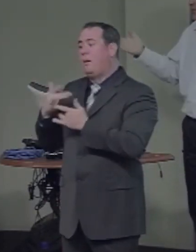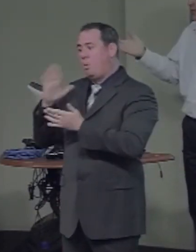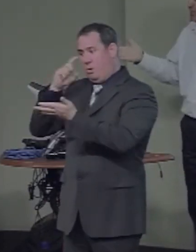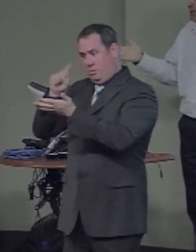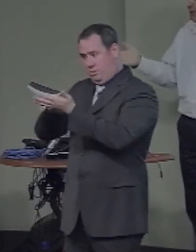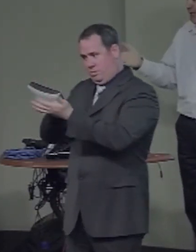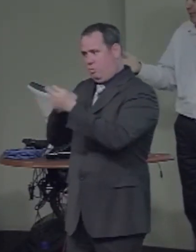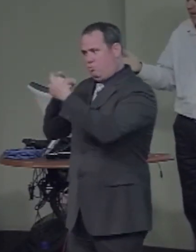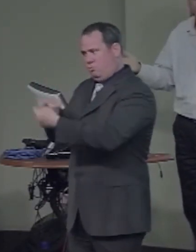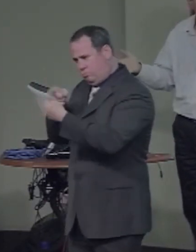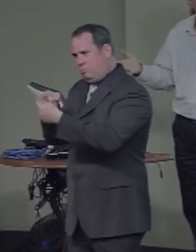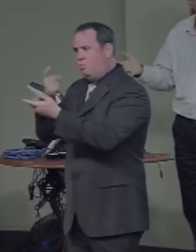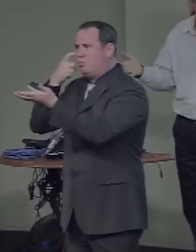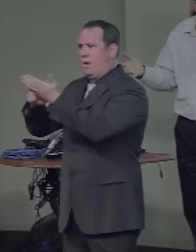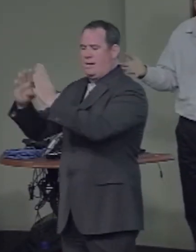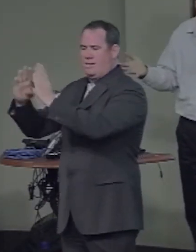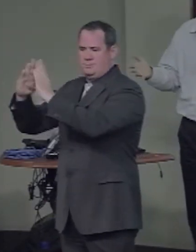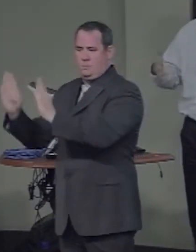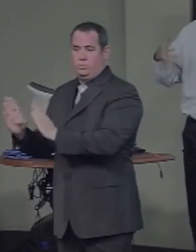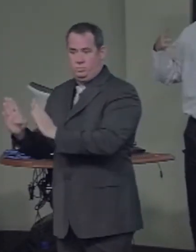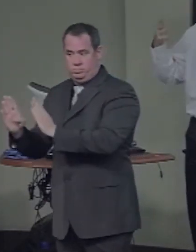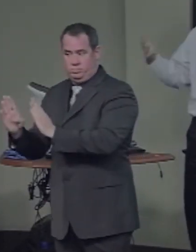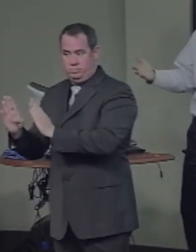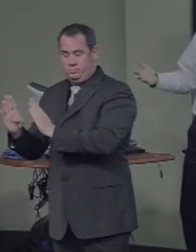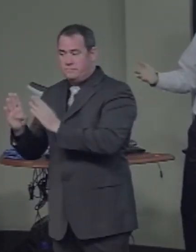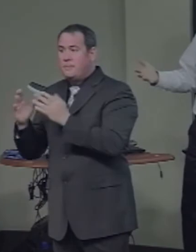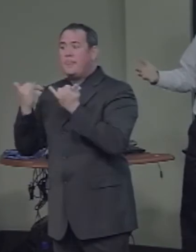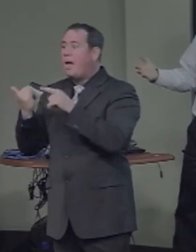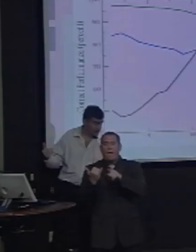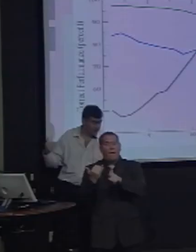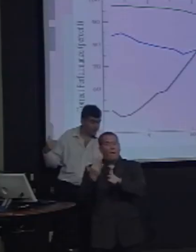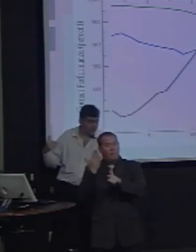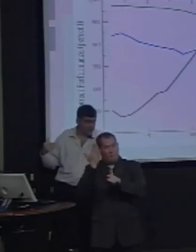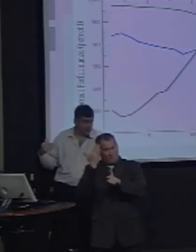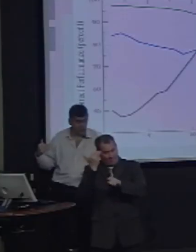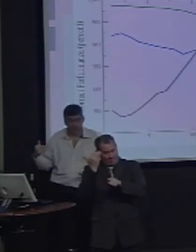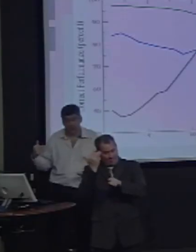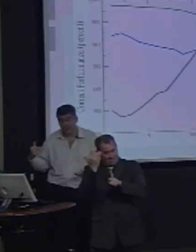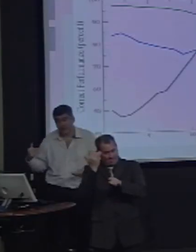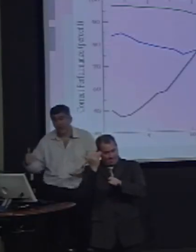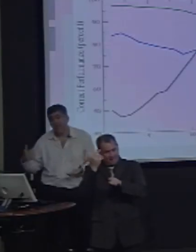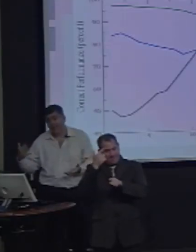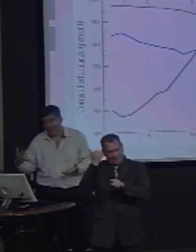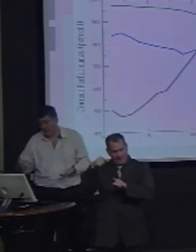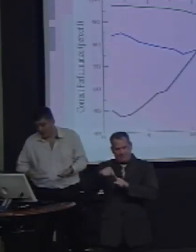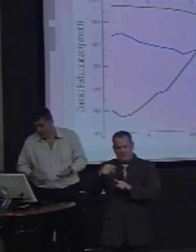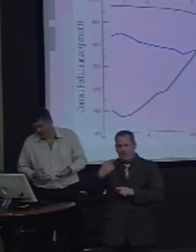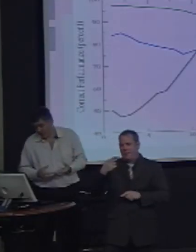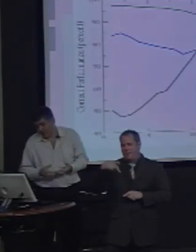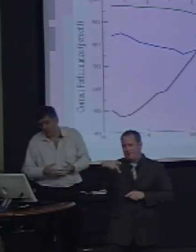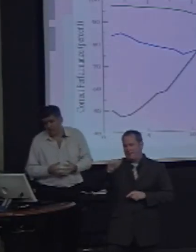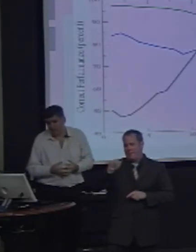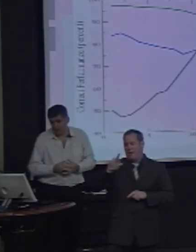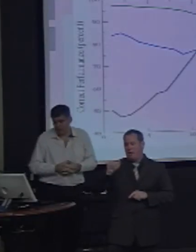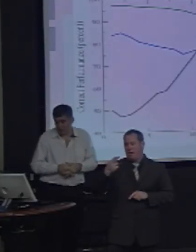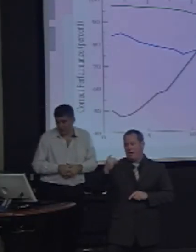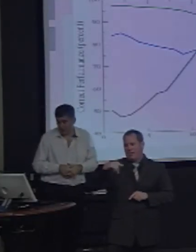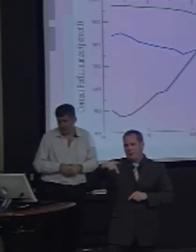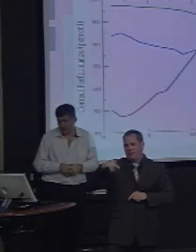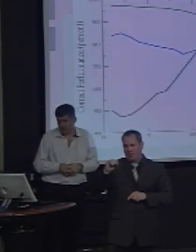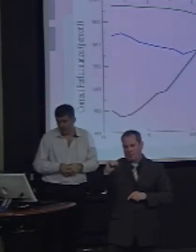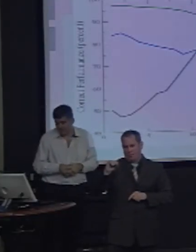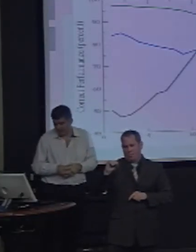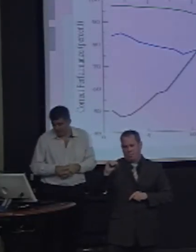lesions to this parahippocampal place area. Which is in the peripheral regions, as I showed you earlier, and is largely